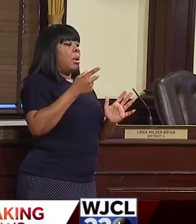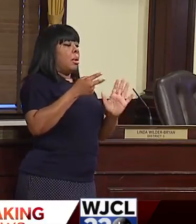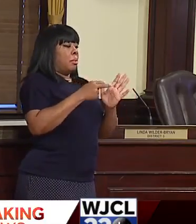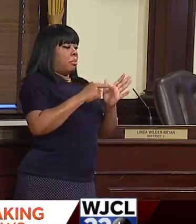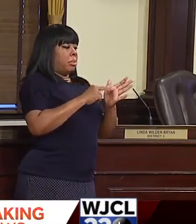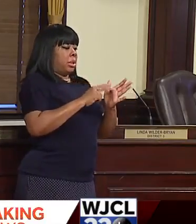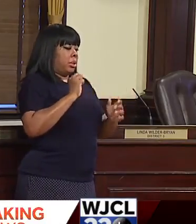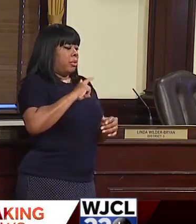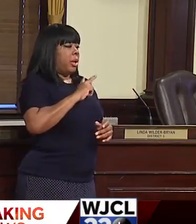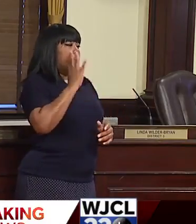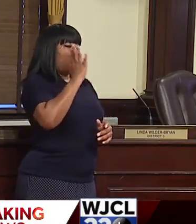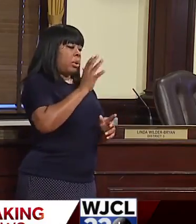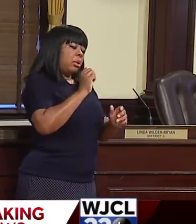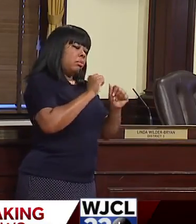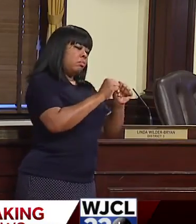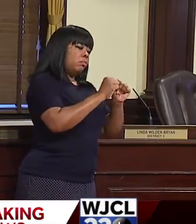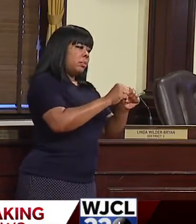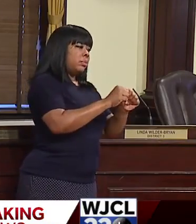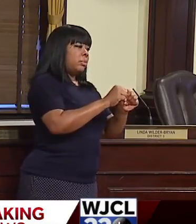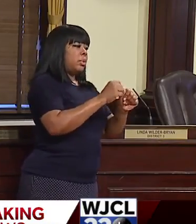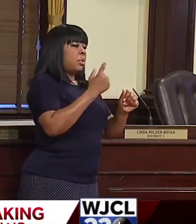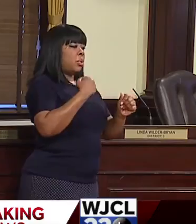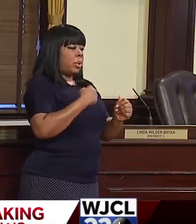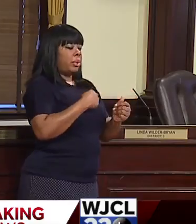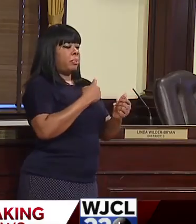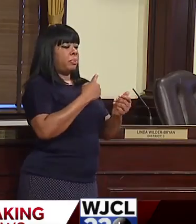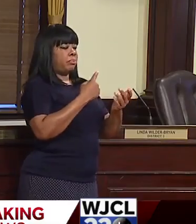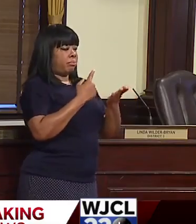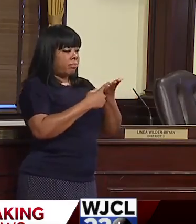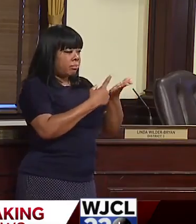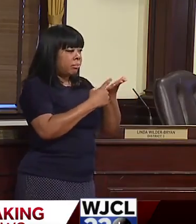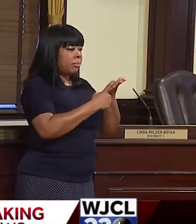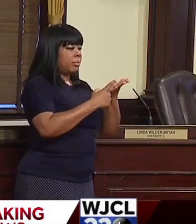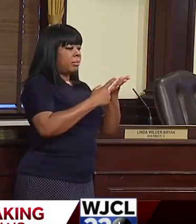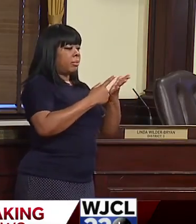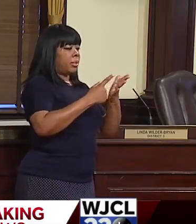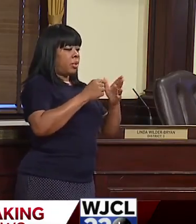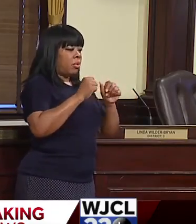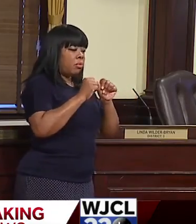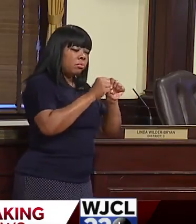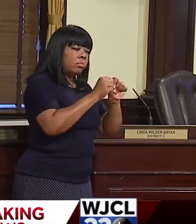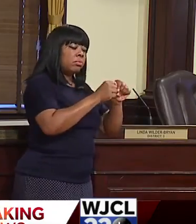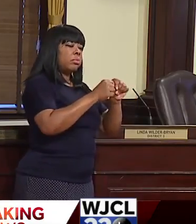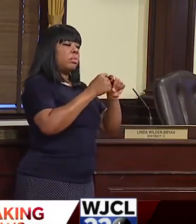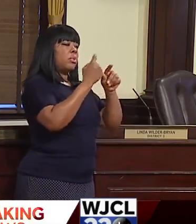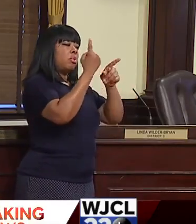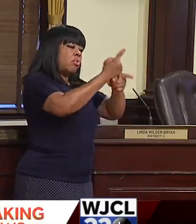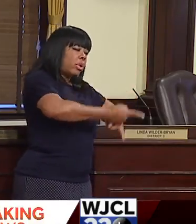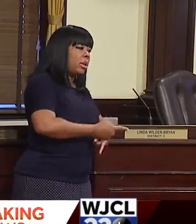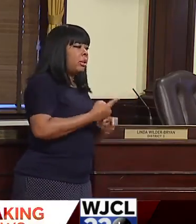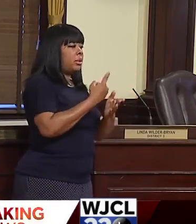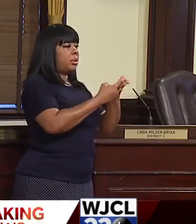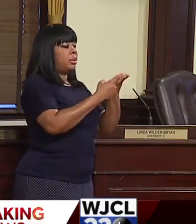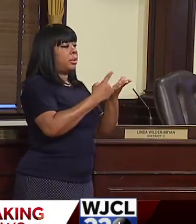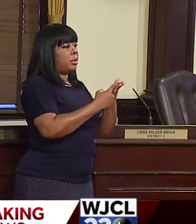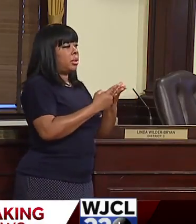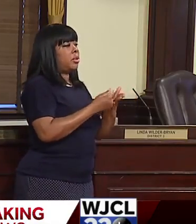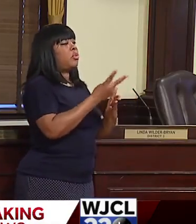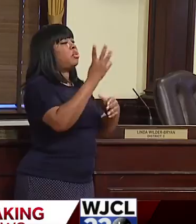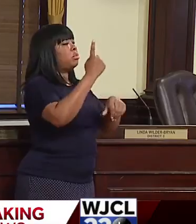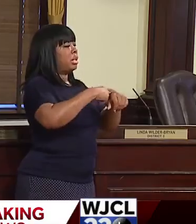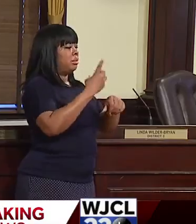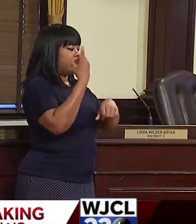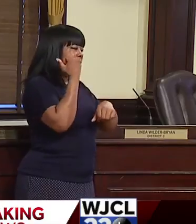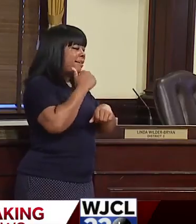success is being able that we talk to and engage with on a regular basis. In our case, a couple of times a day